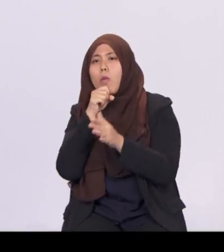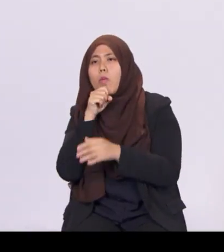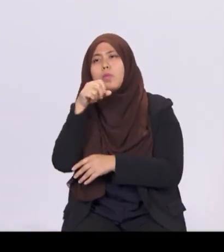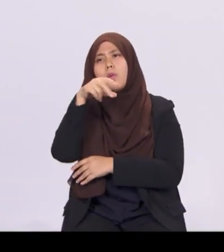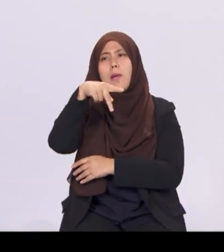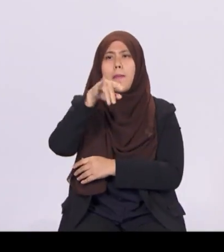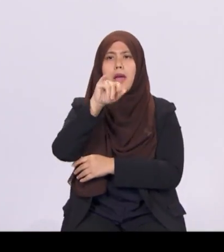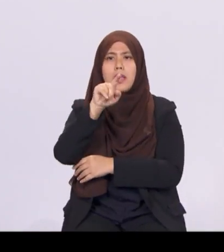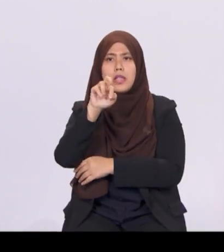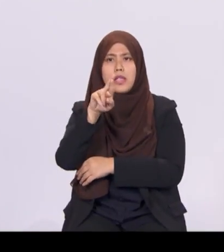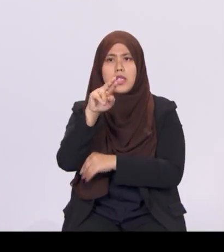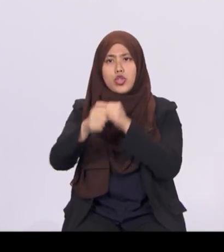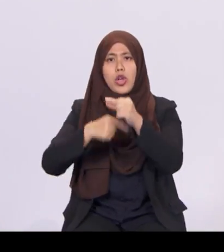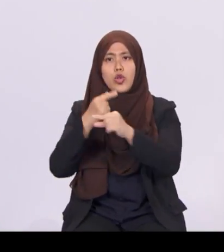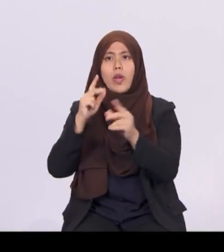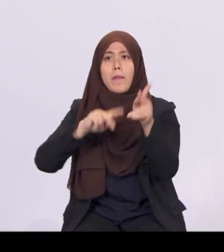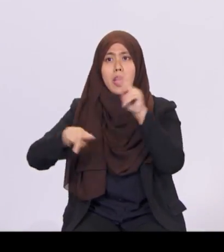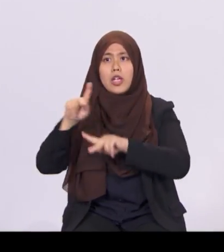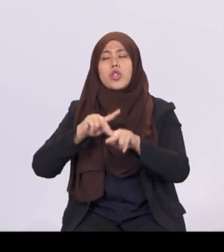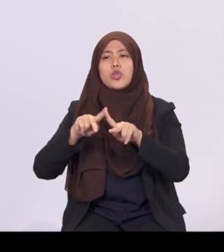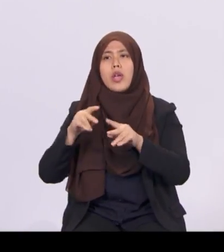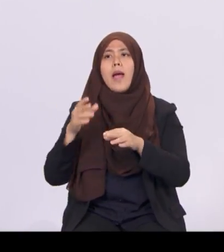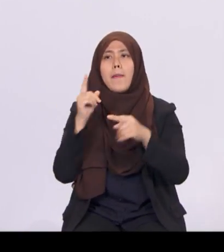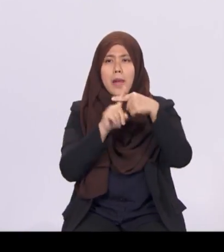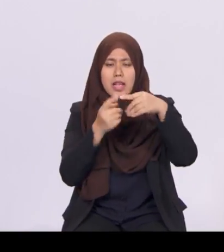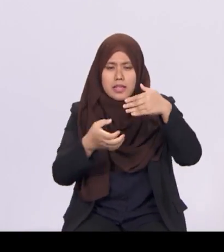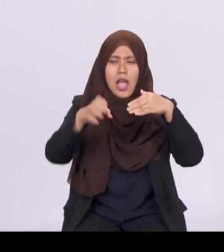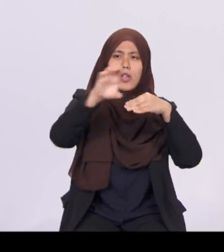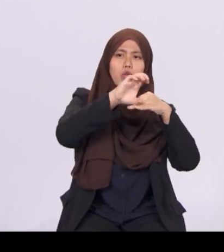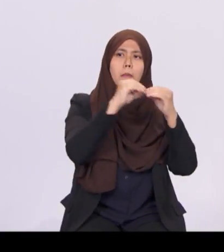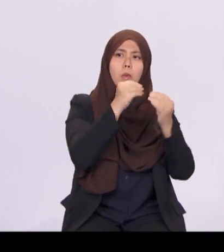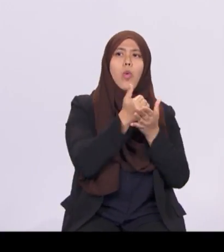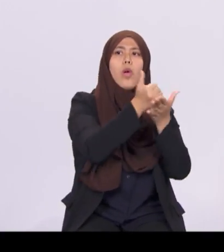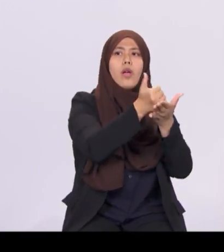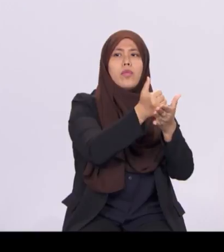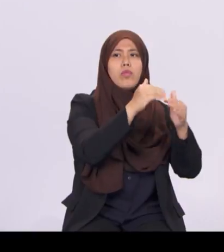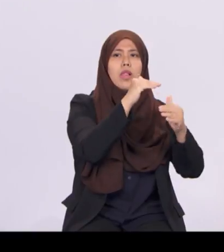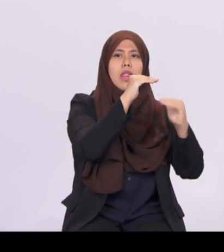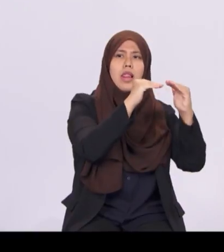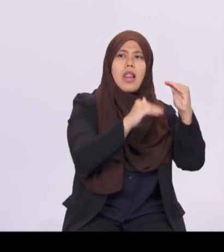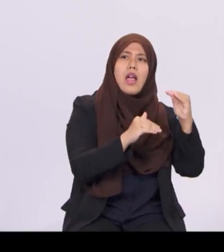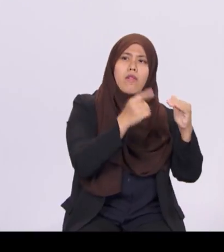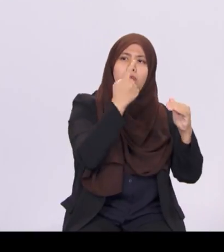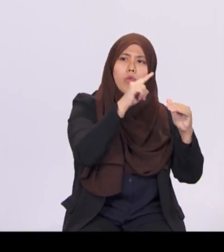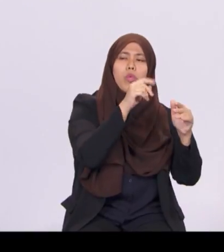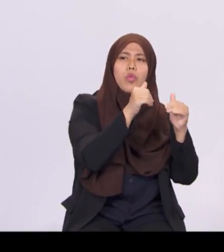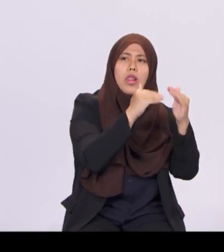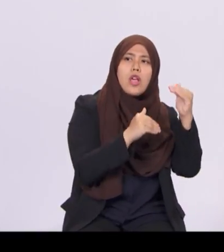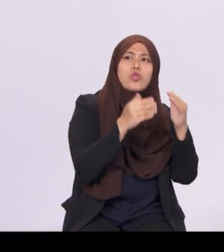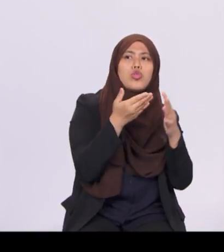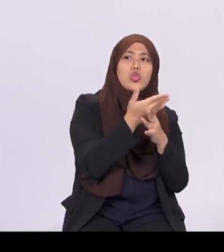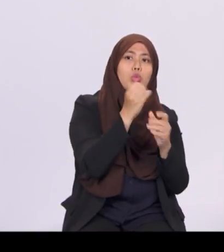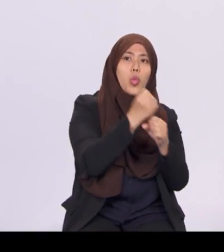The government will continue to strengthen social safety nets for those in need. At the same time,